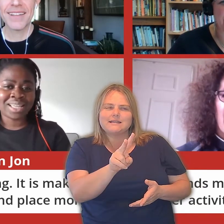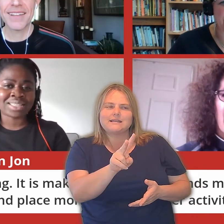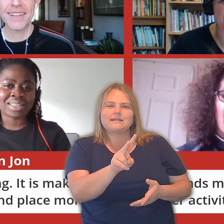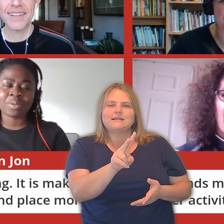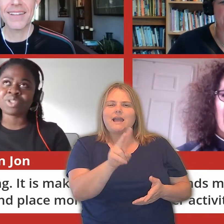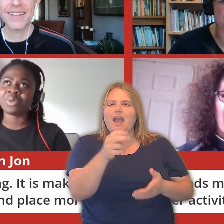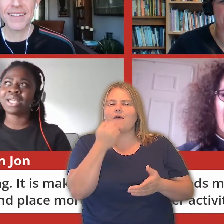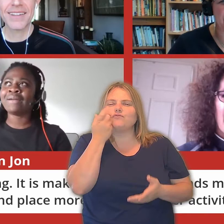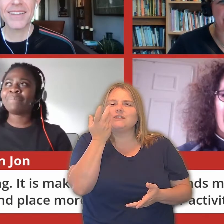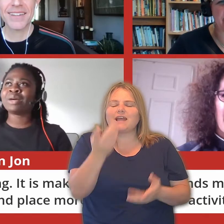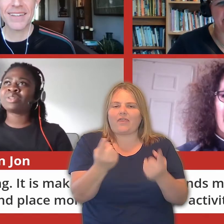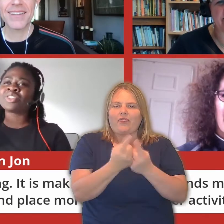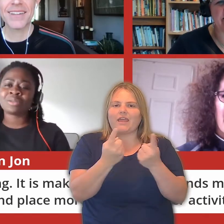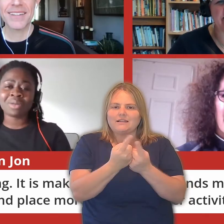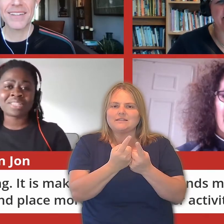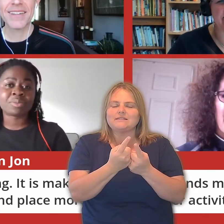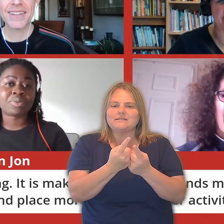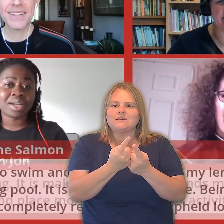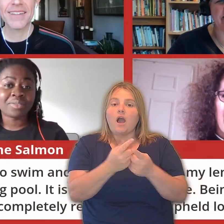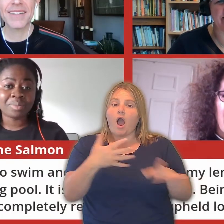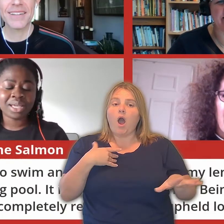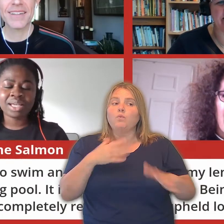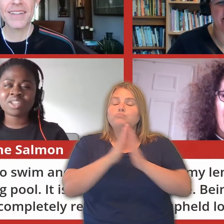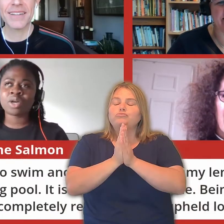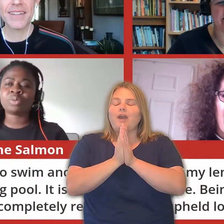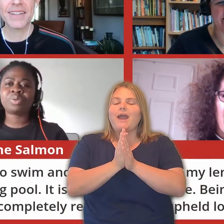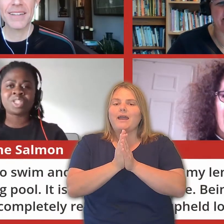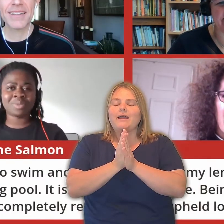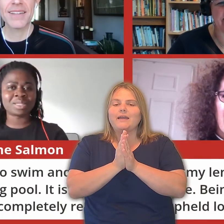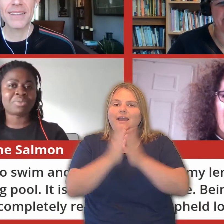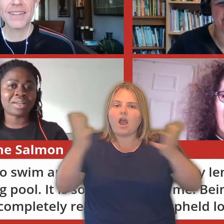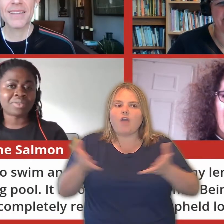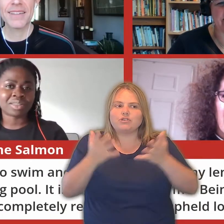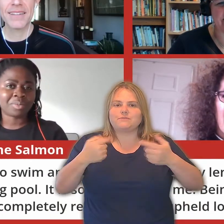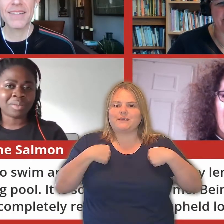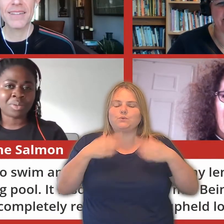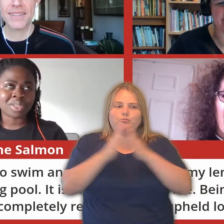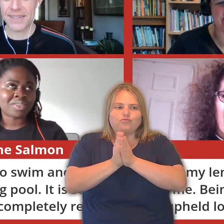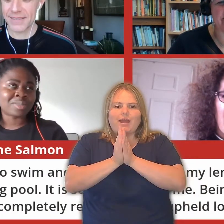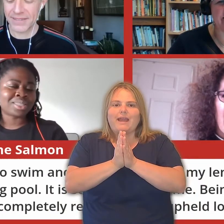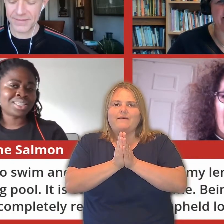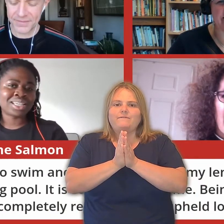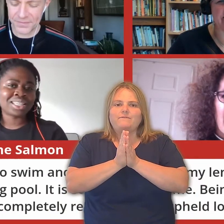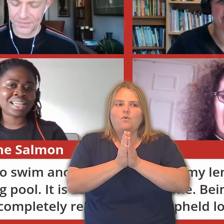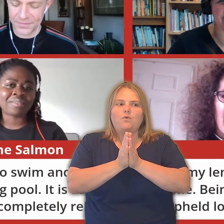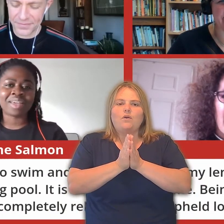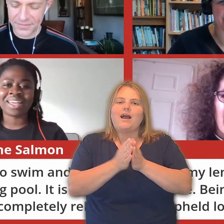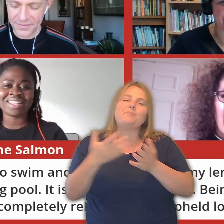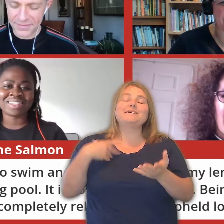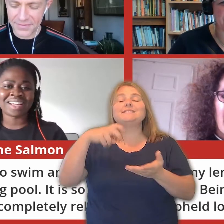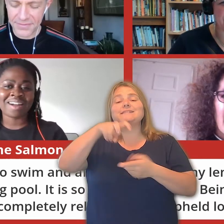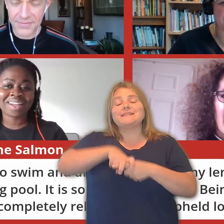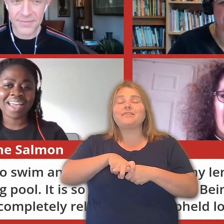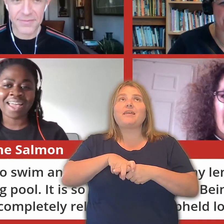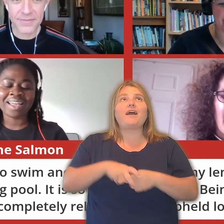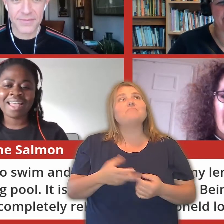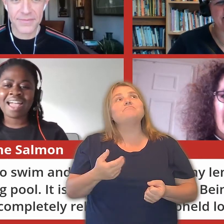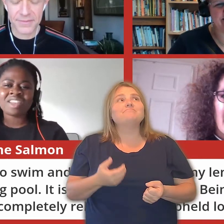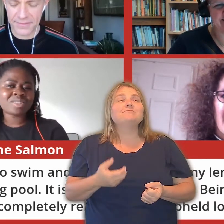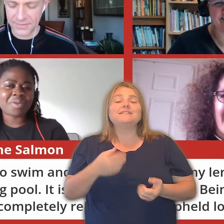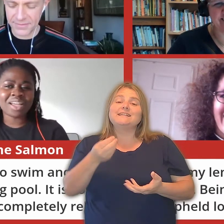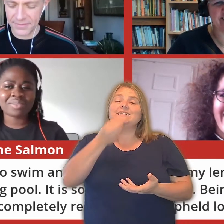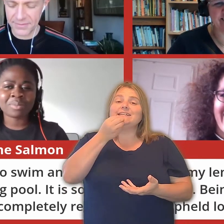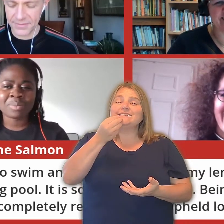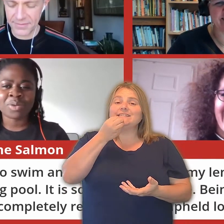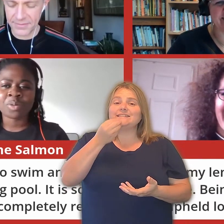day-to-day things that they were doing. So was also just a place for prayer for me. So it would push me to pray for other people. So I'll just be sitting in this cafe, eating a carrot cake